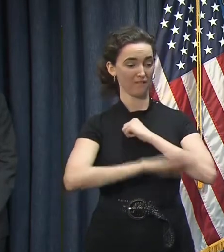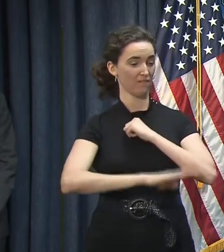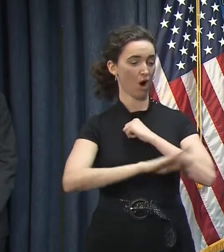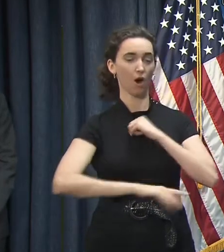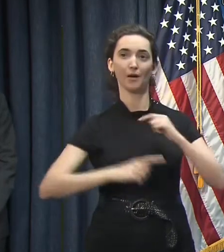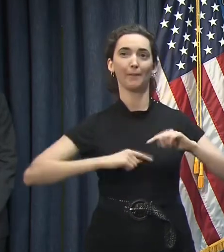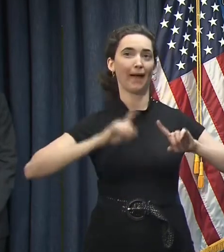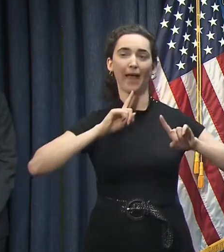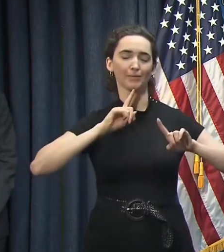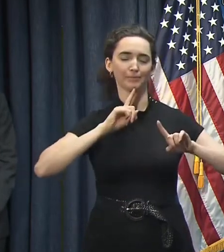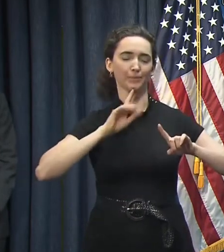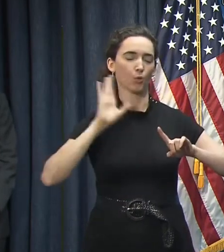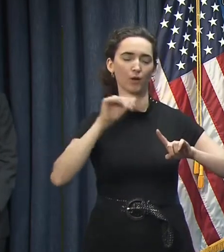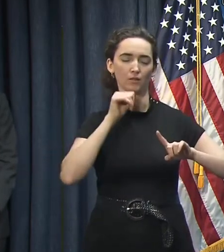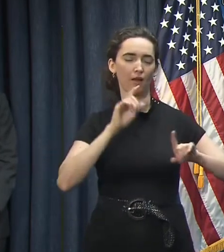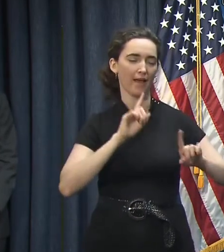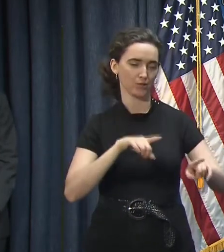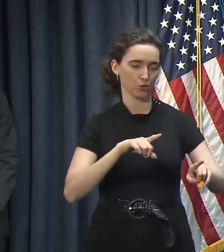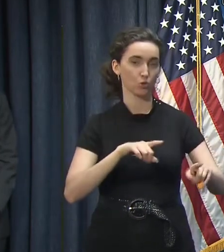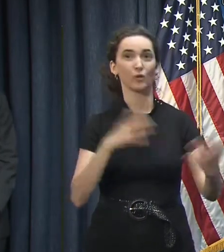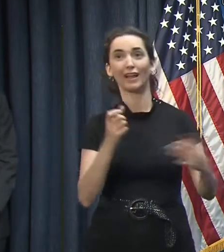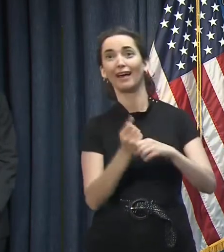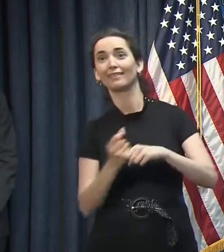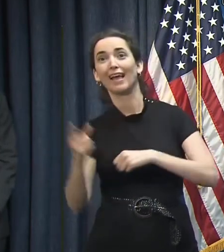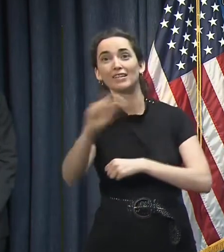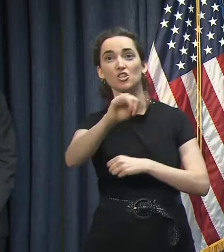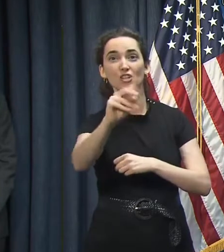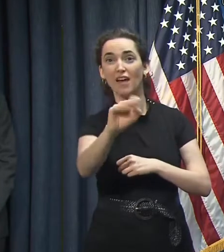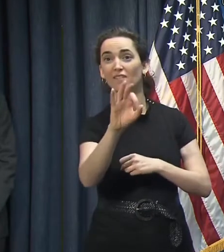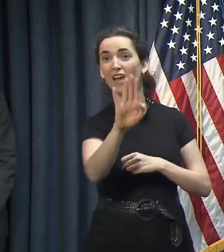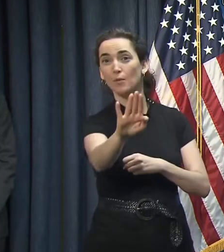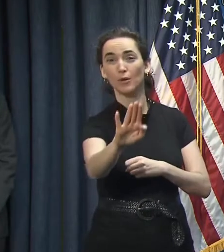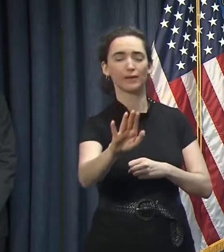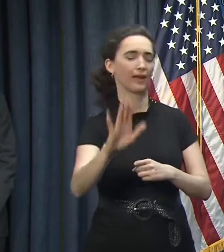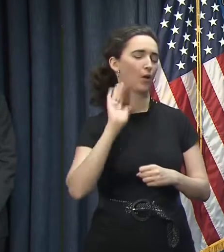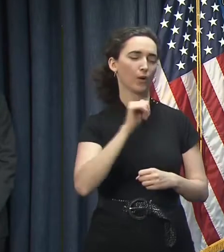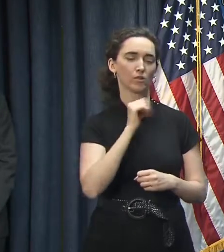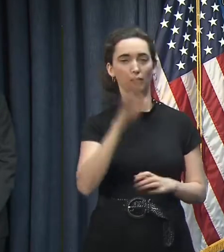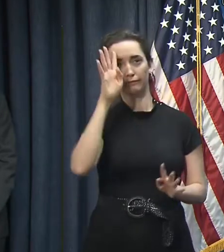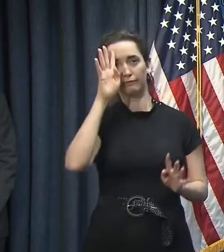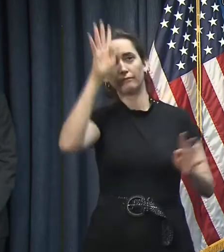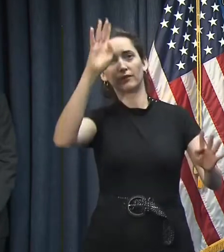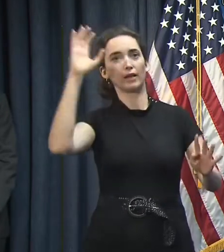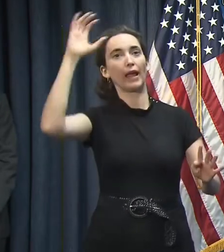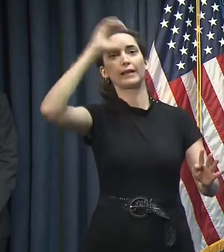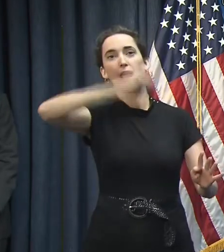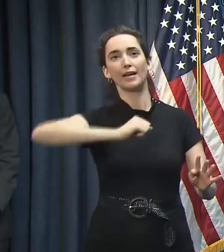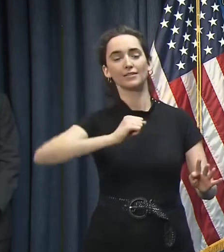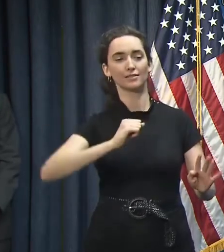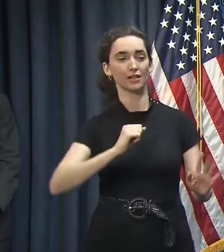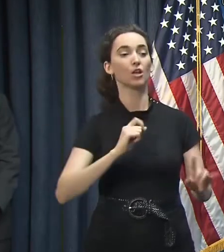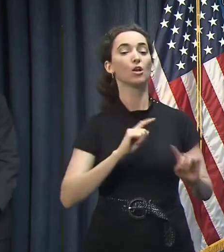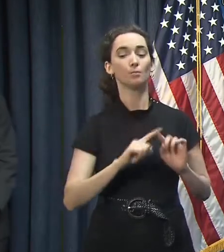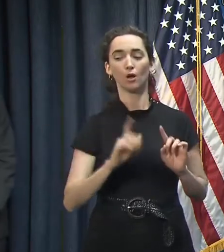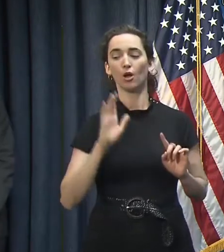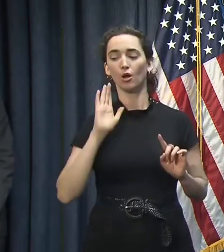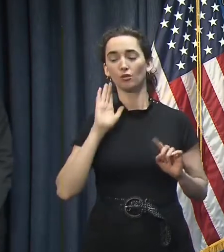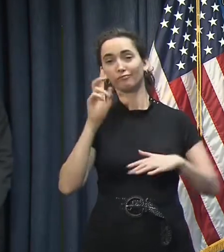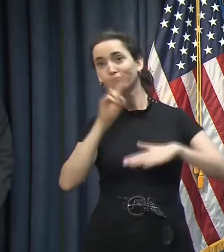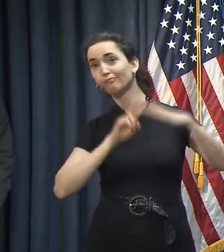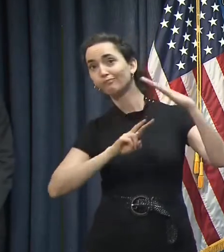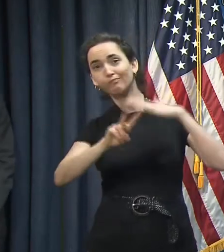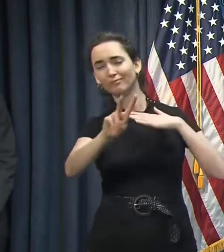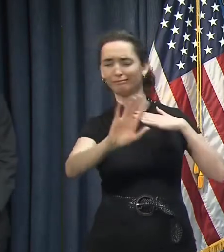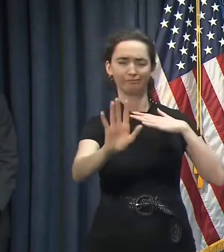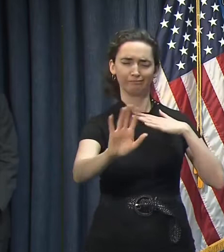look like, so I'm certainly not going to go to next January and February and presume to know. But there will be plenty of time to take those